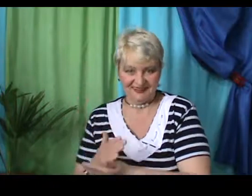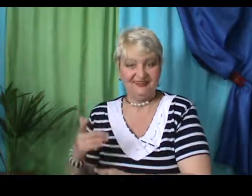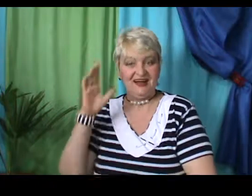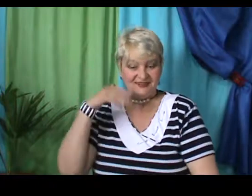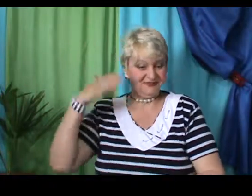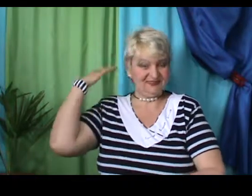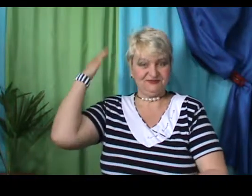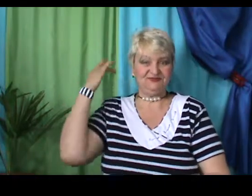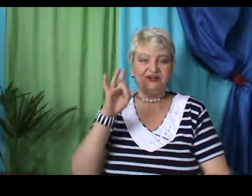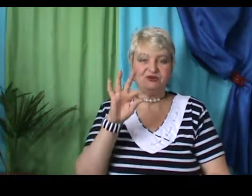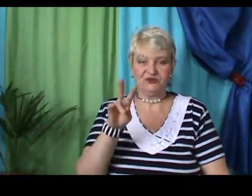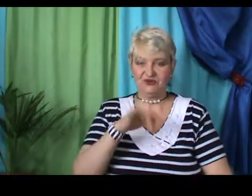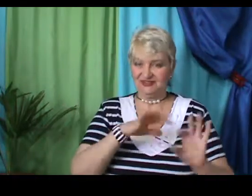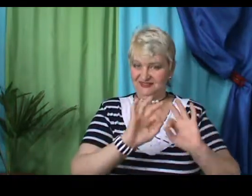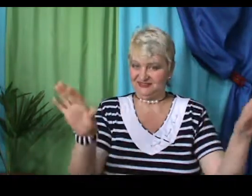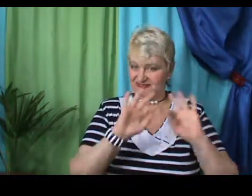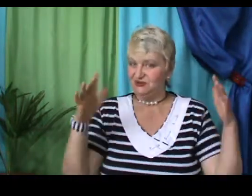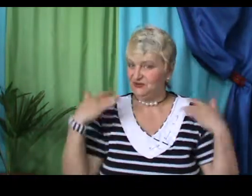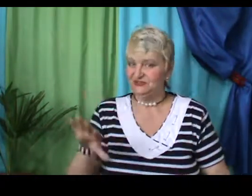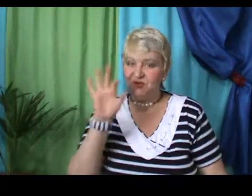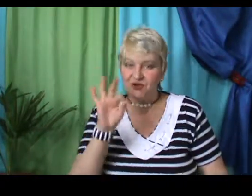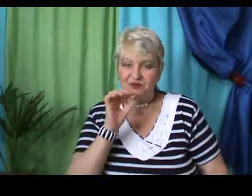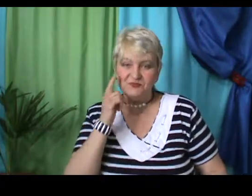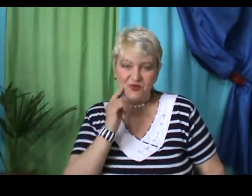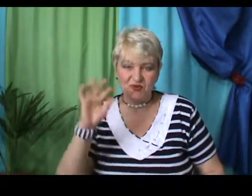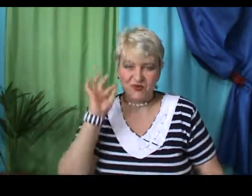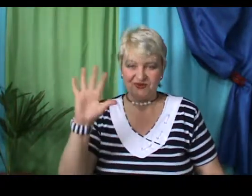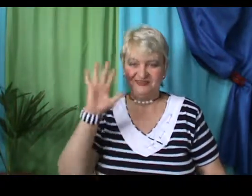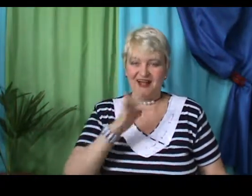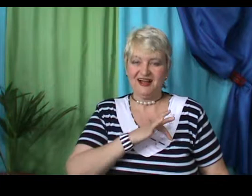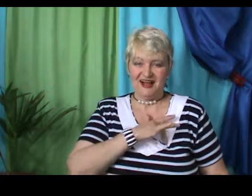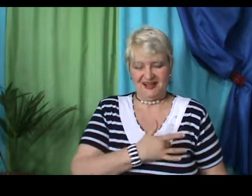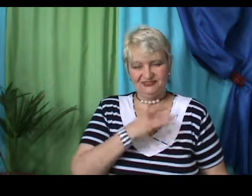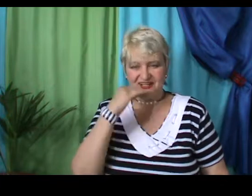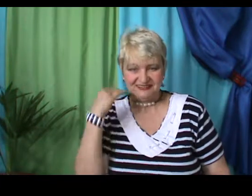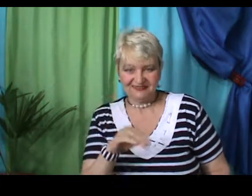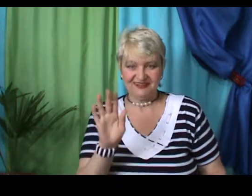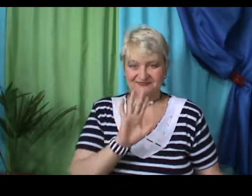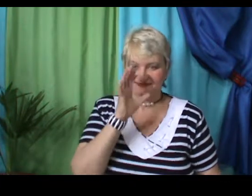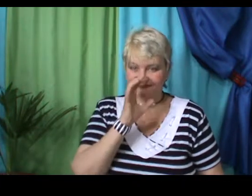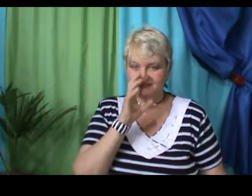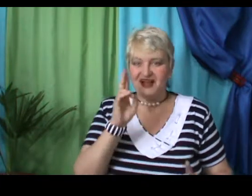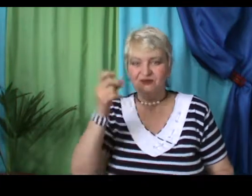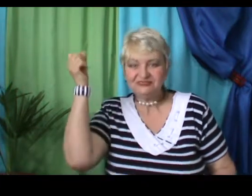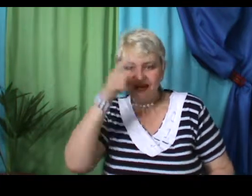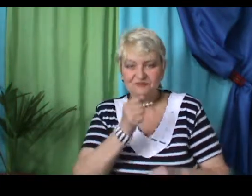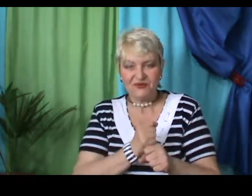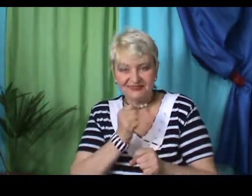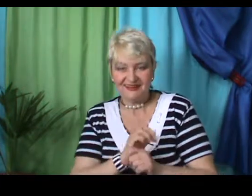It's a bitter sensation. I have a fine cigarette. I'm so depressed.